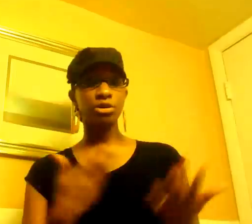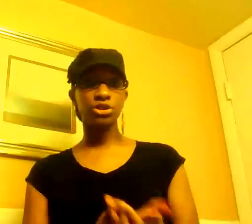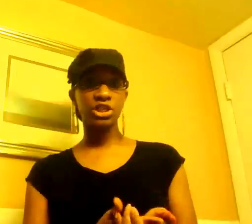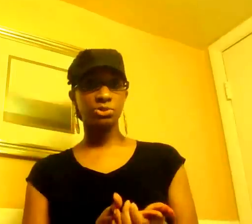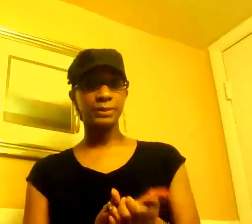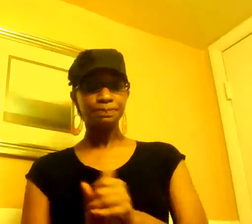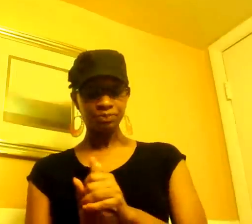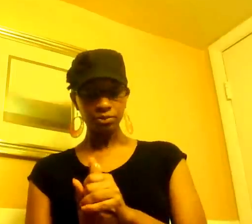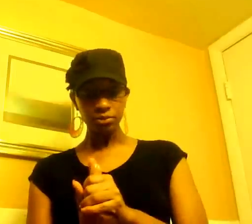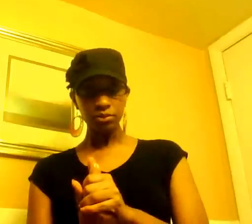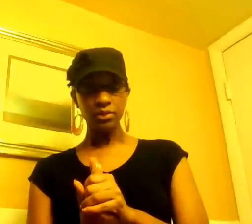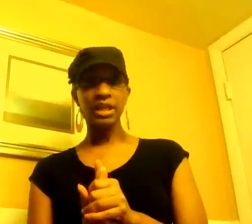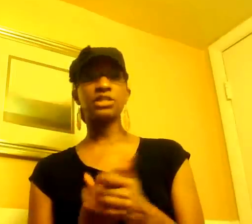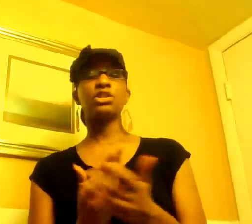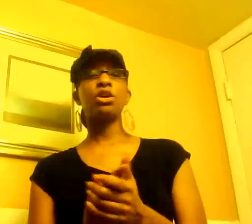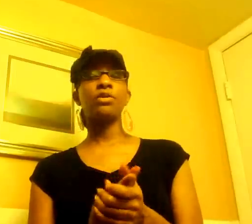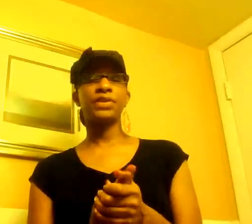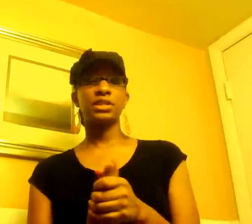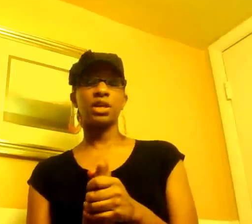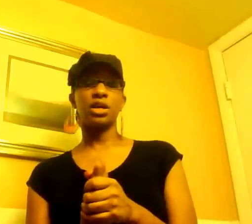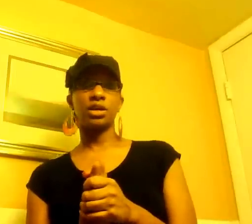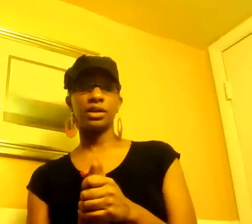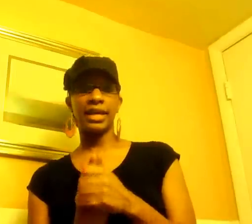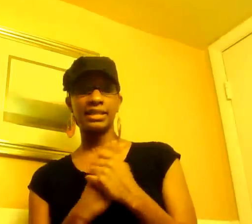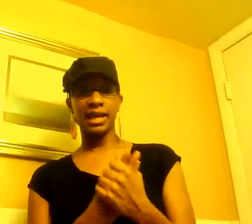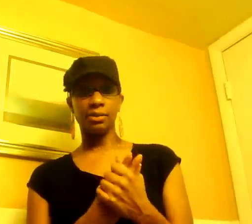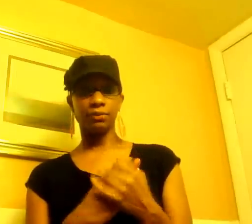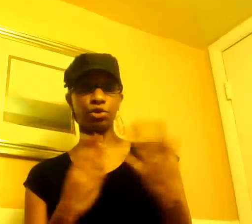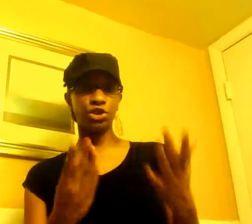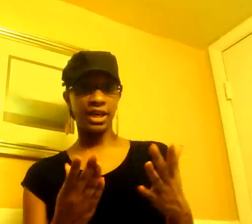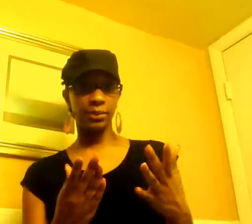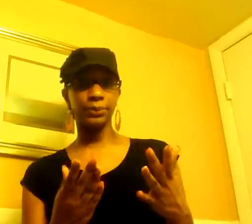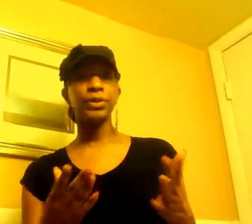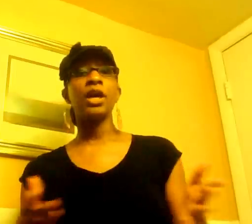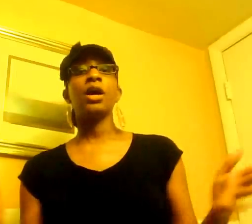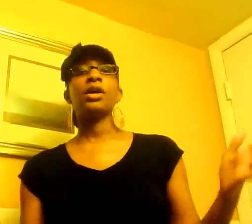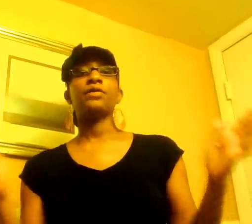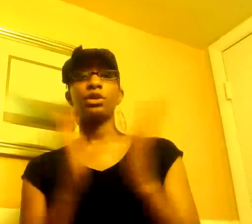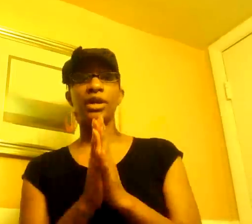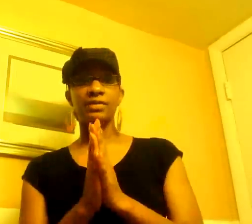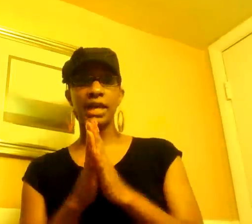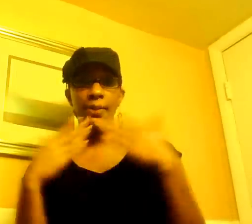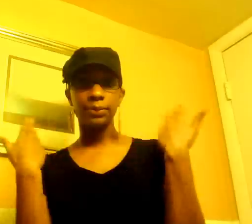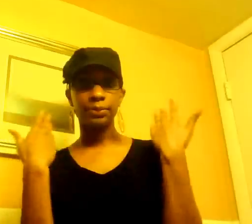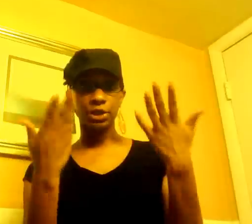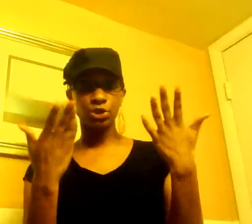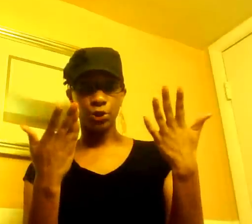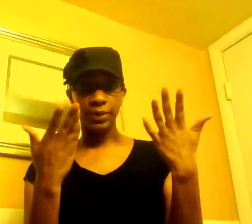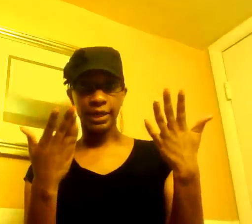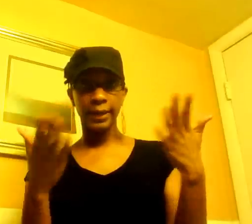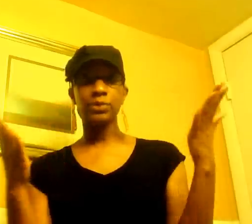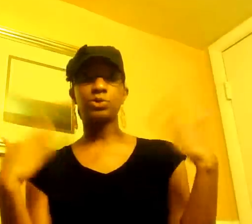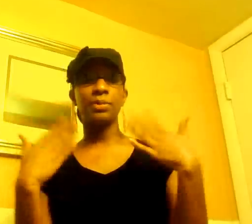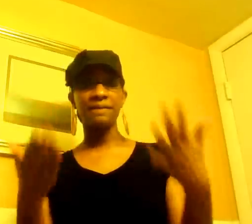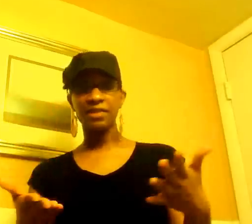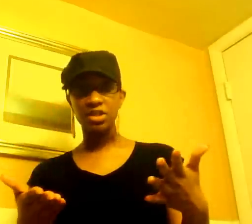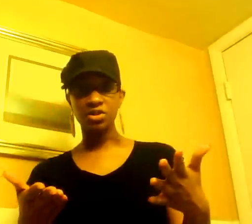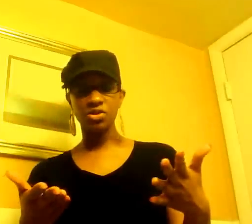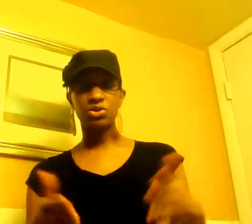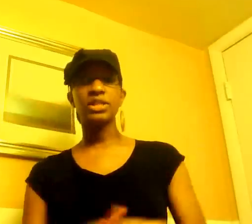don't judge me it's a song off his uh last album fortune album if you don't have his album make sure you go pick it up it's one of my favorite songs